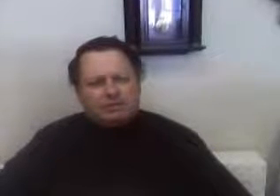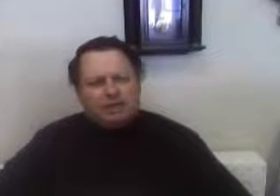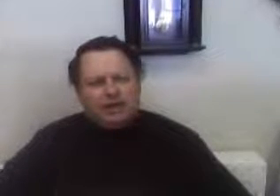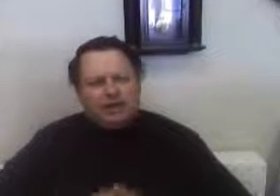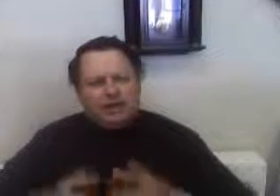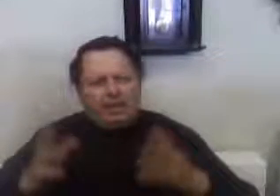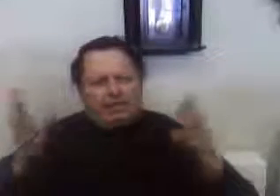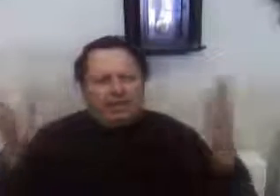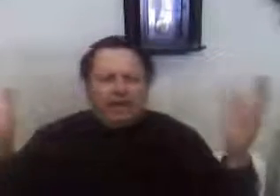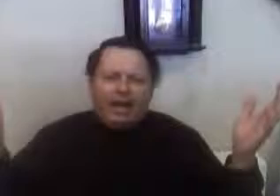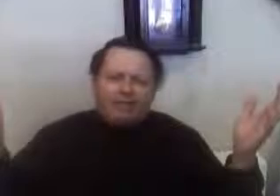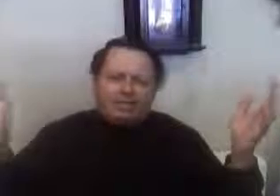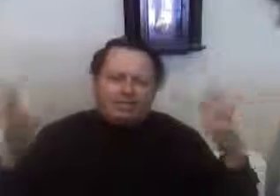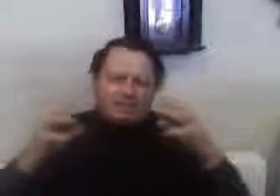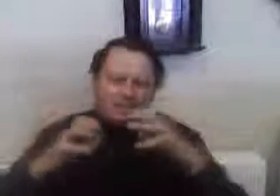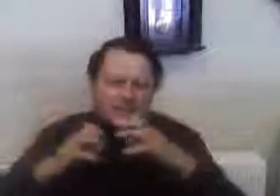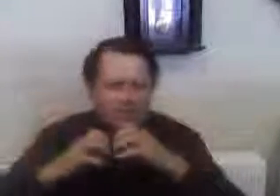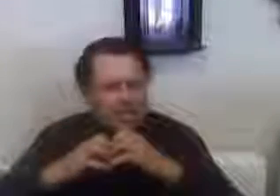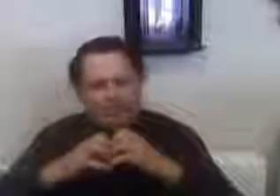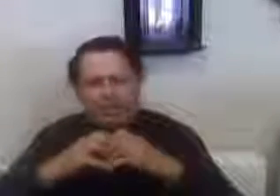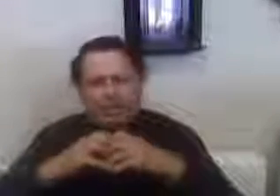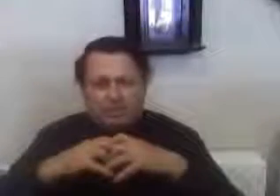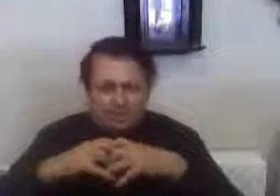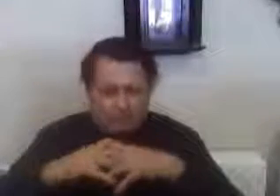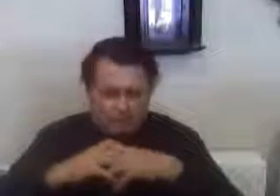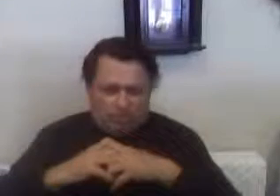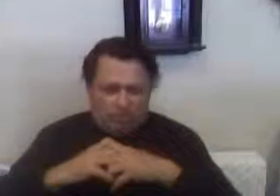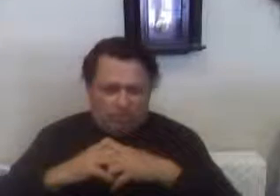And that's the combination of the two. And